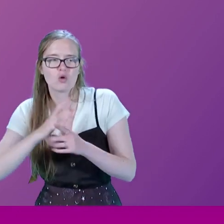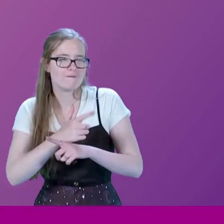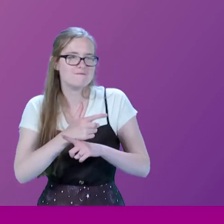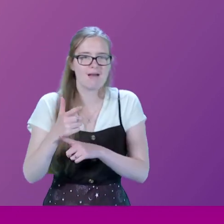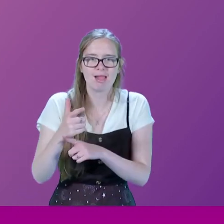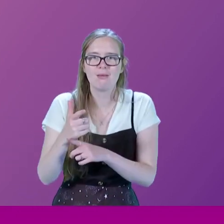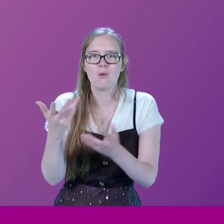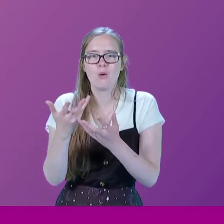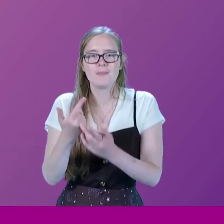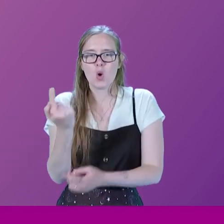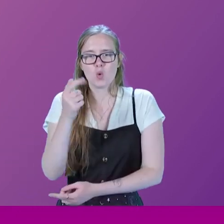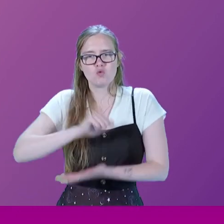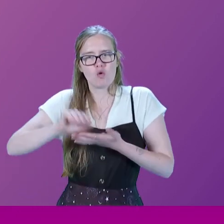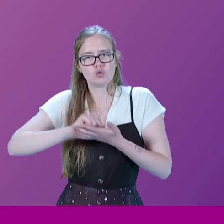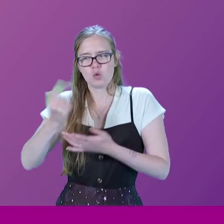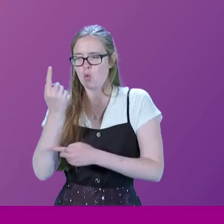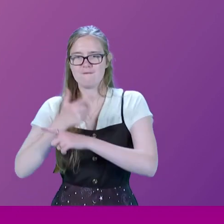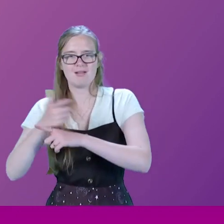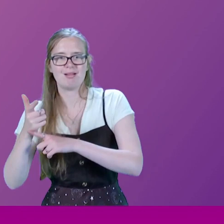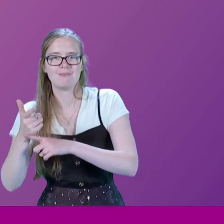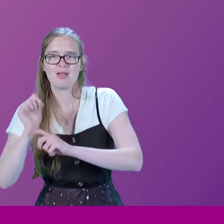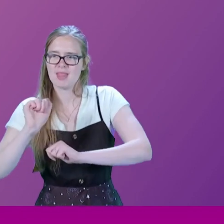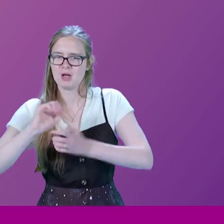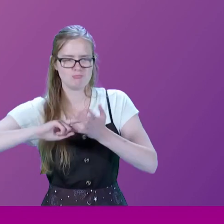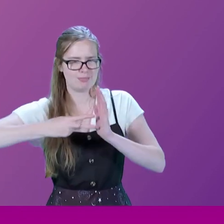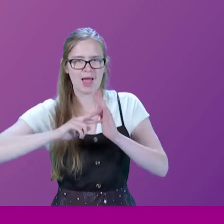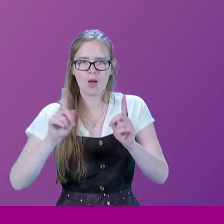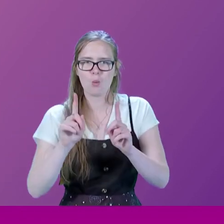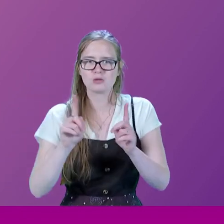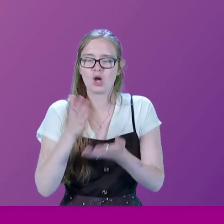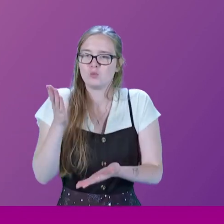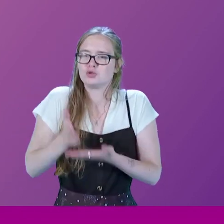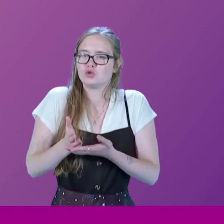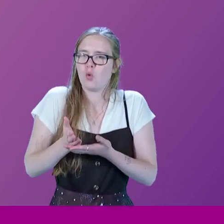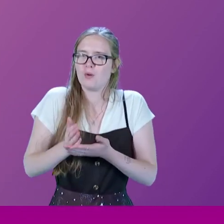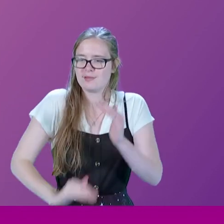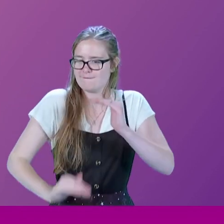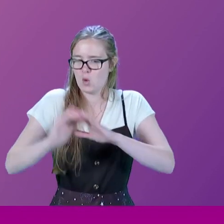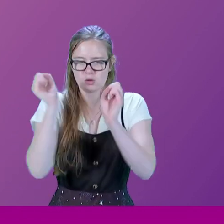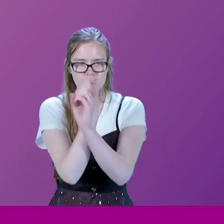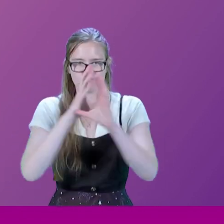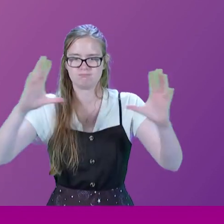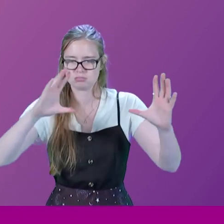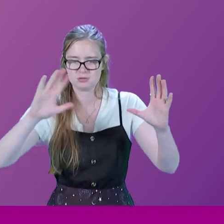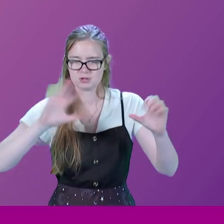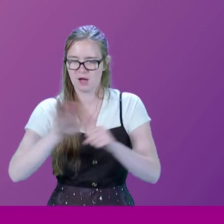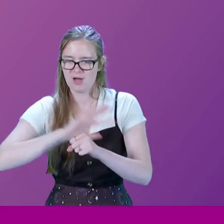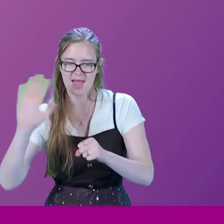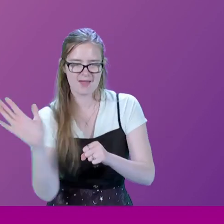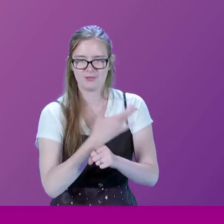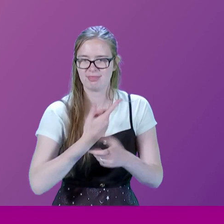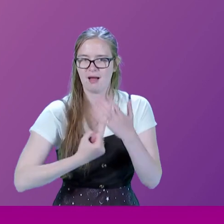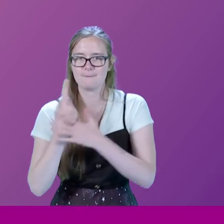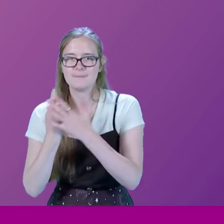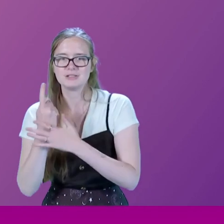by someone. Who wrote it down? Who filmed it? What was their agenda? Are we sure that this is a full view of the things that happened? So, you're